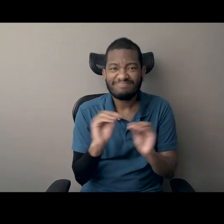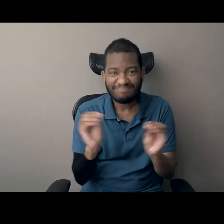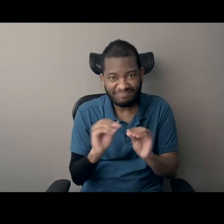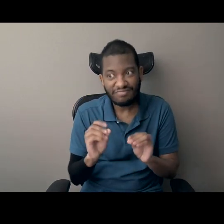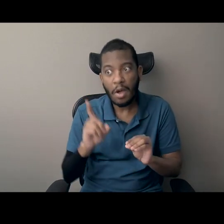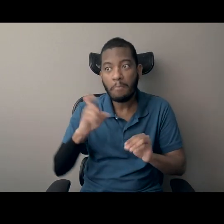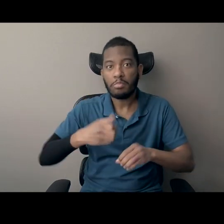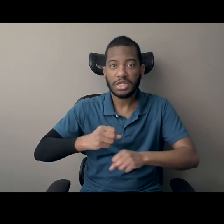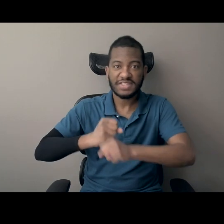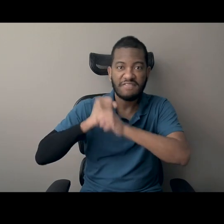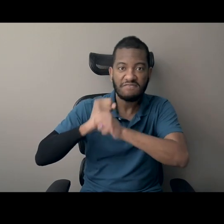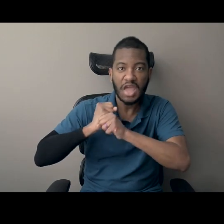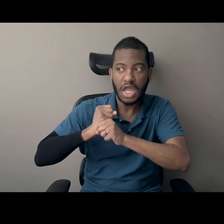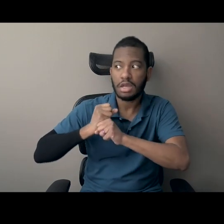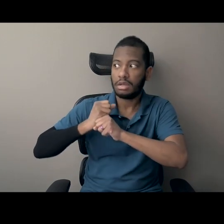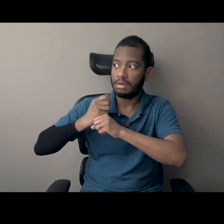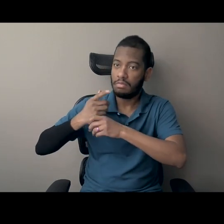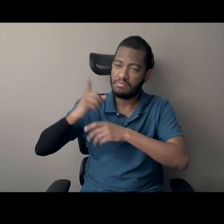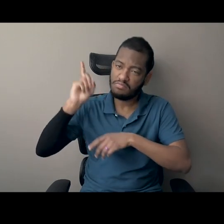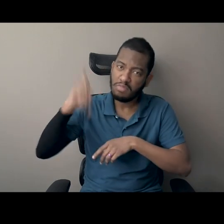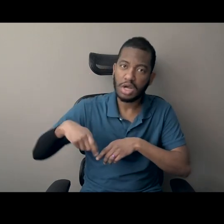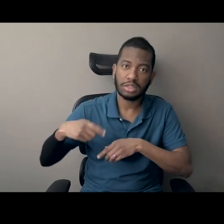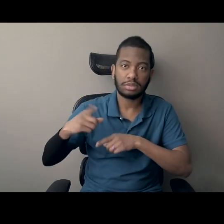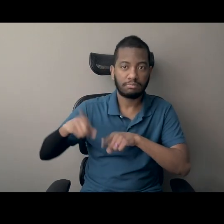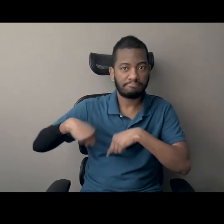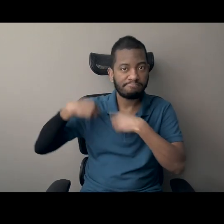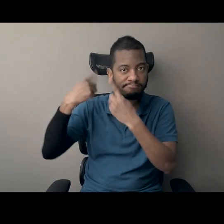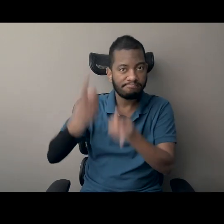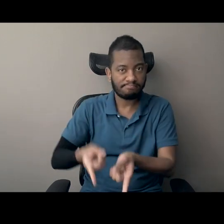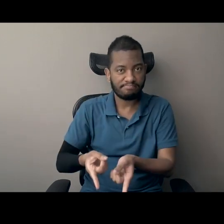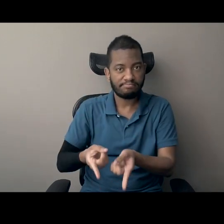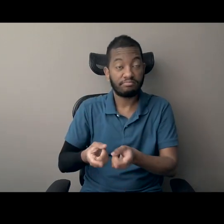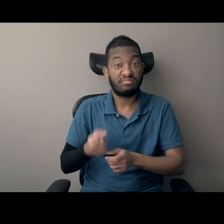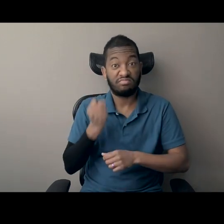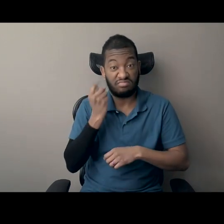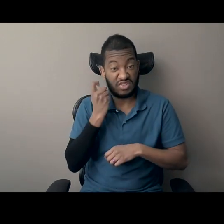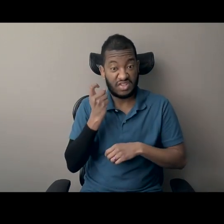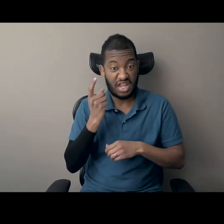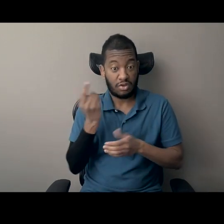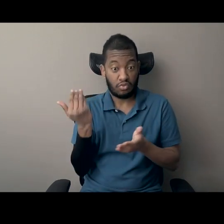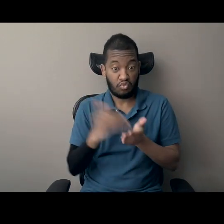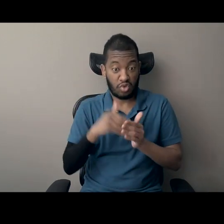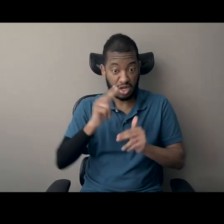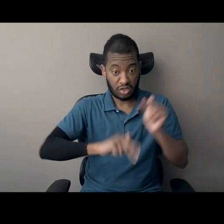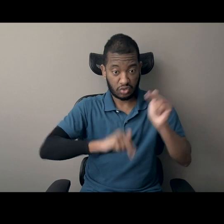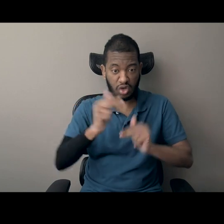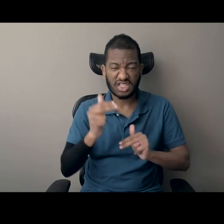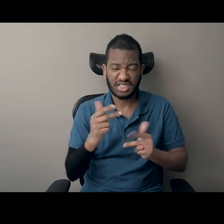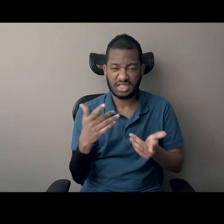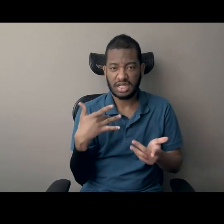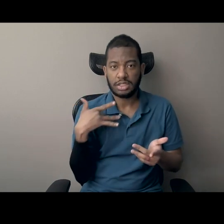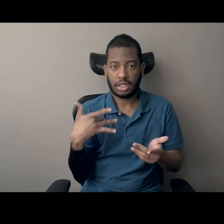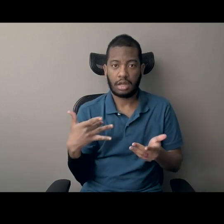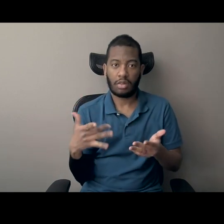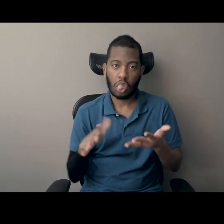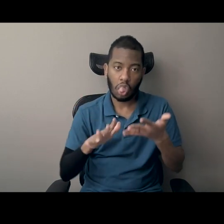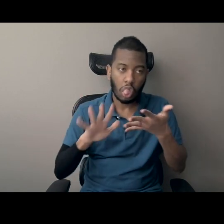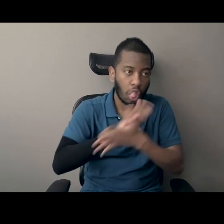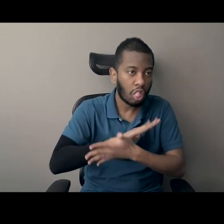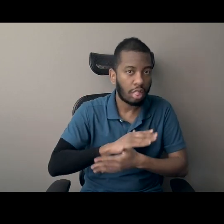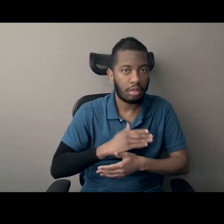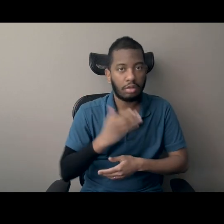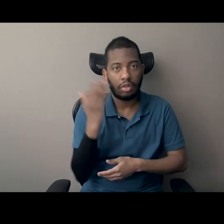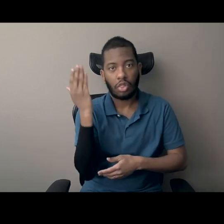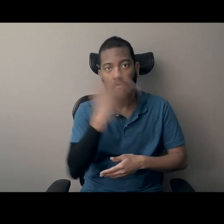But Reconstruction is also one of the most misunderstood and glossed over and suppressed eras of U.S. history in K-12 and public memory,